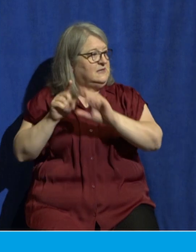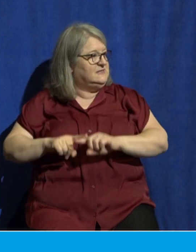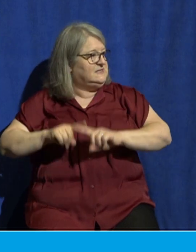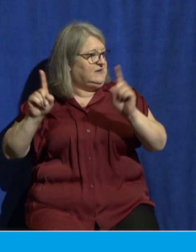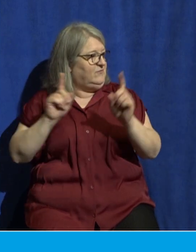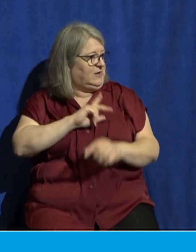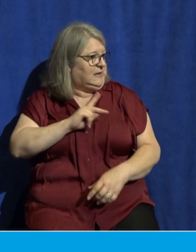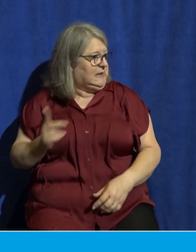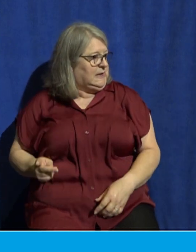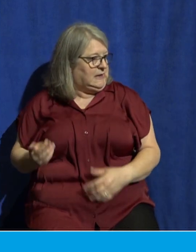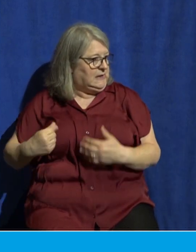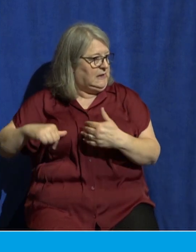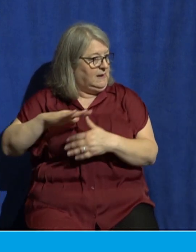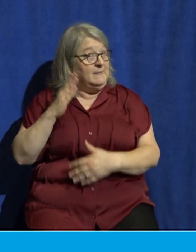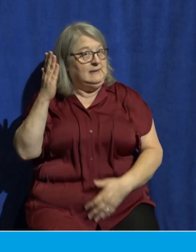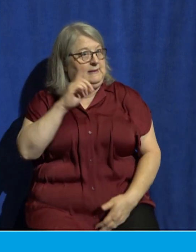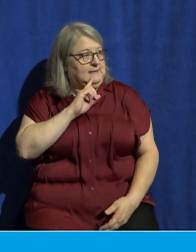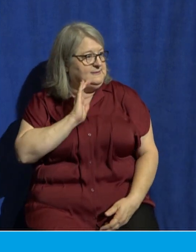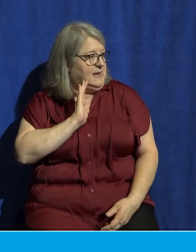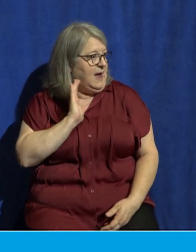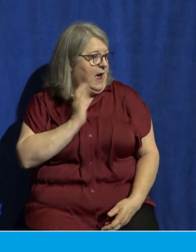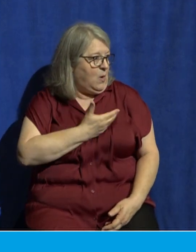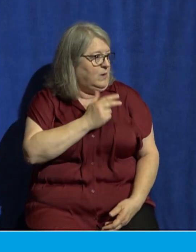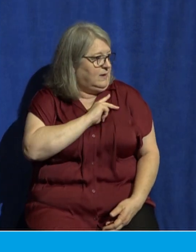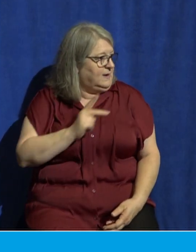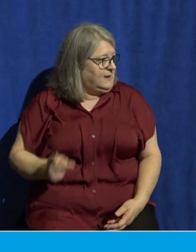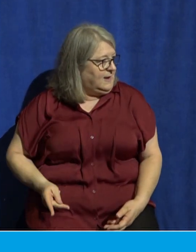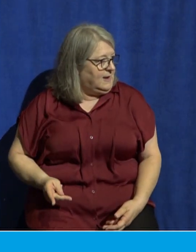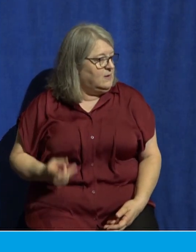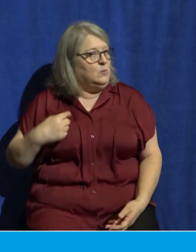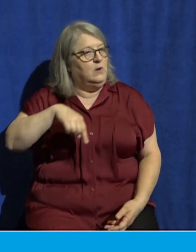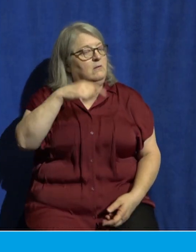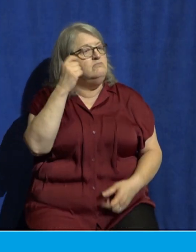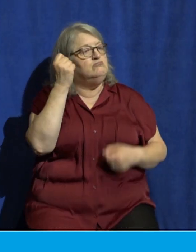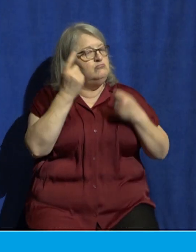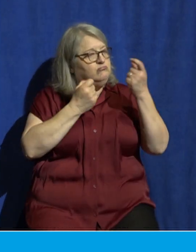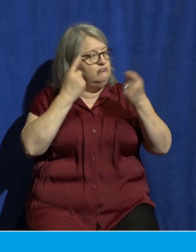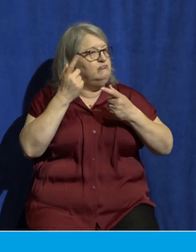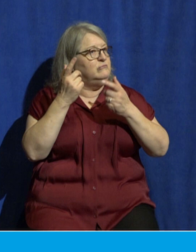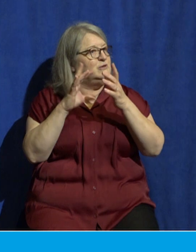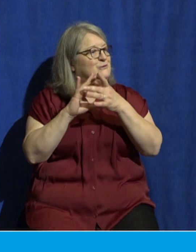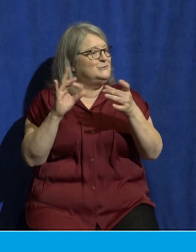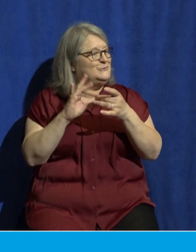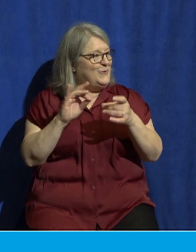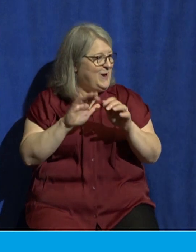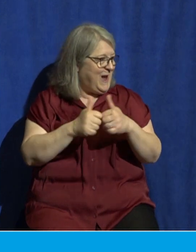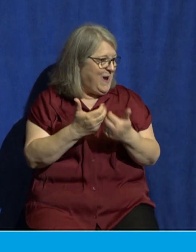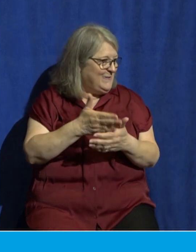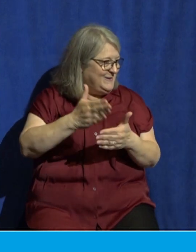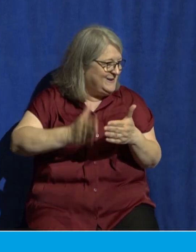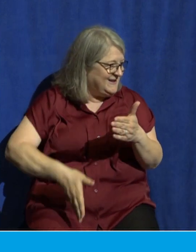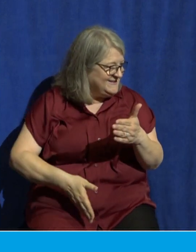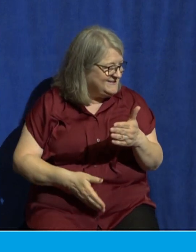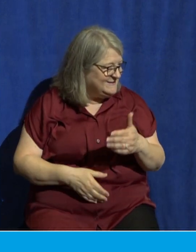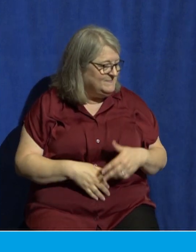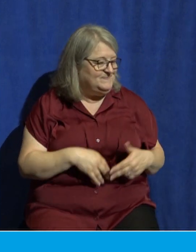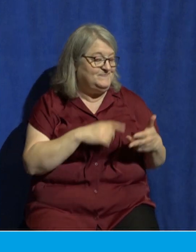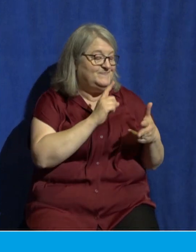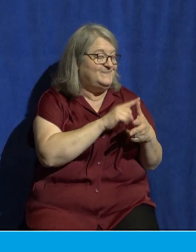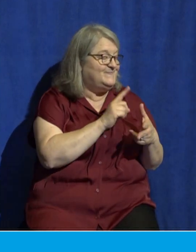king as those who understand how the story ends three reasons to resist the culture of fear number one we should resist